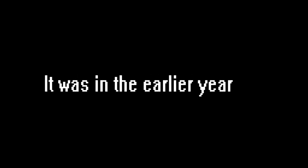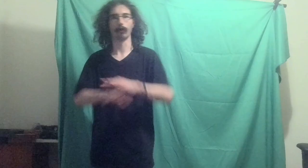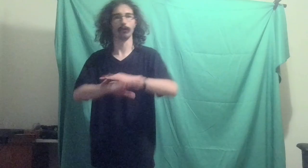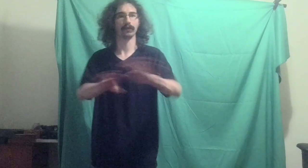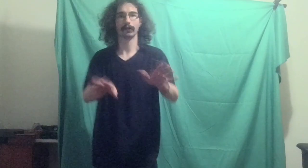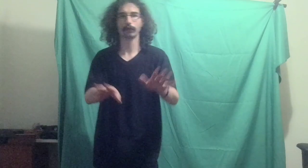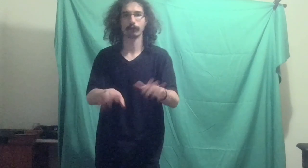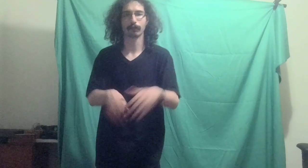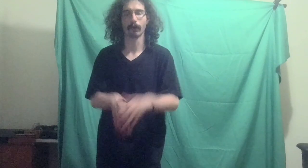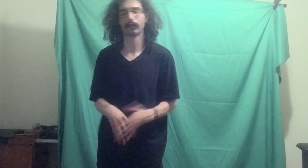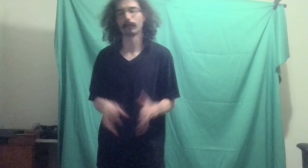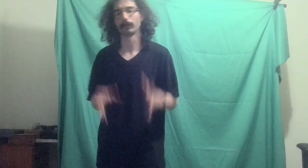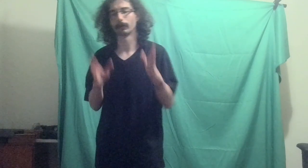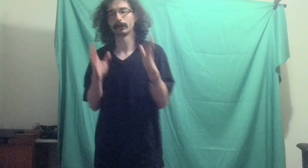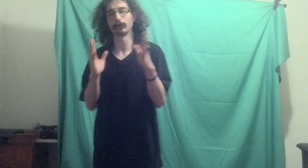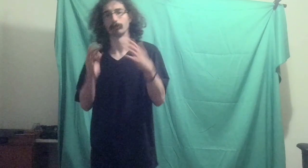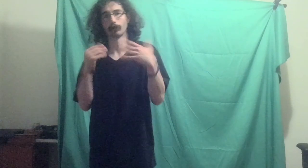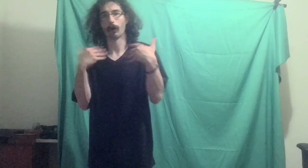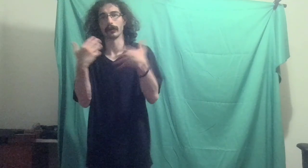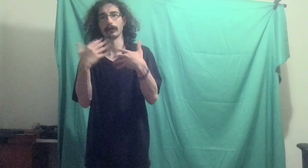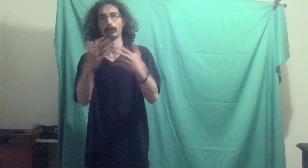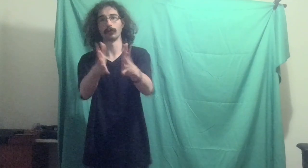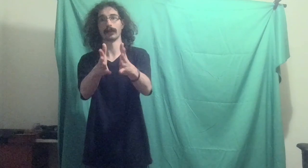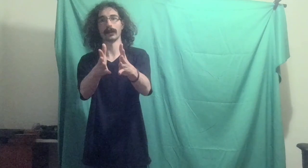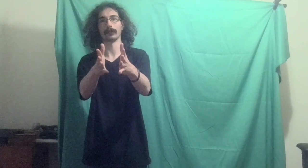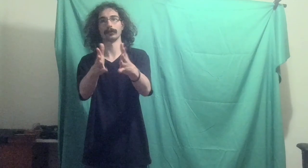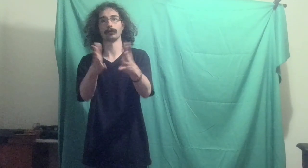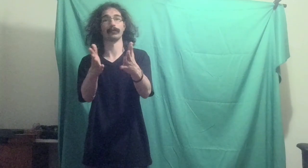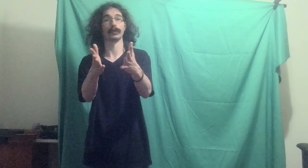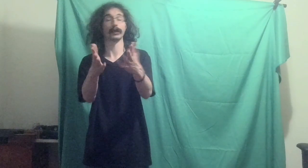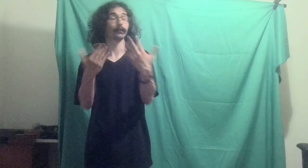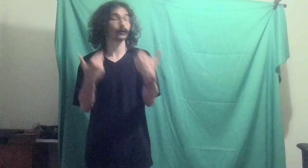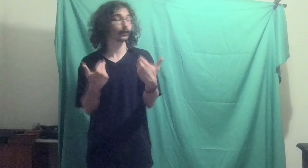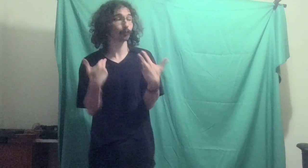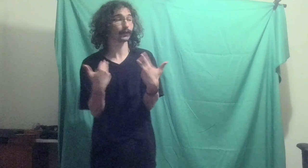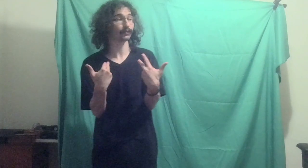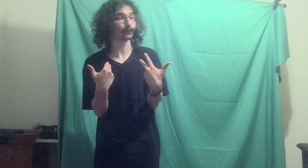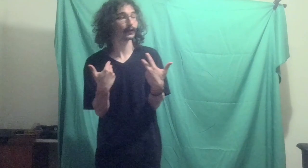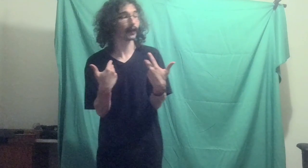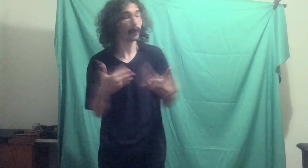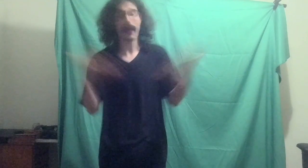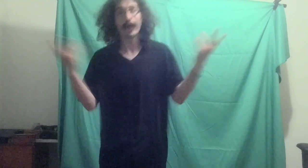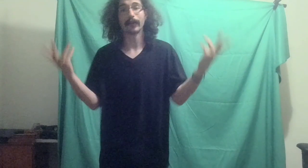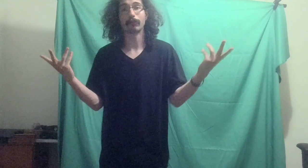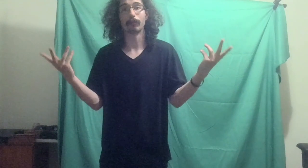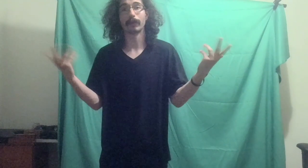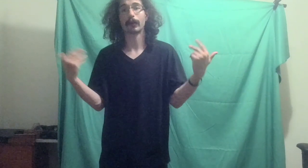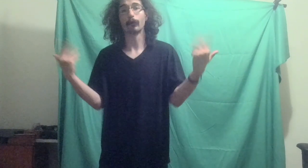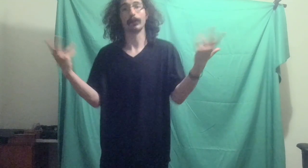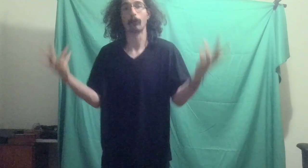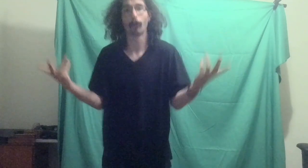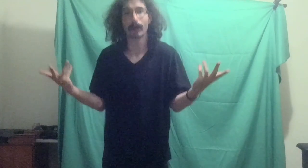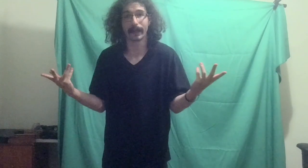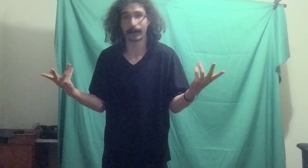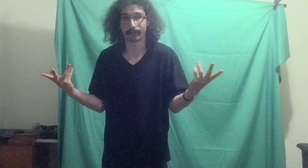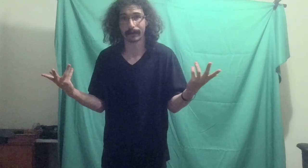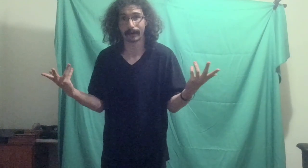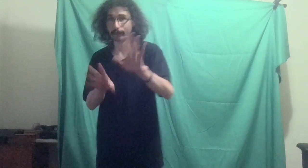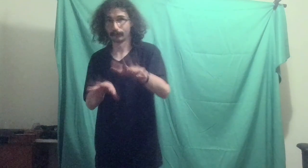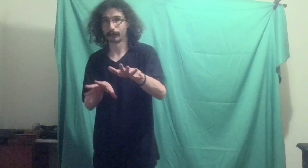My monitor's off. I'm literally just talking to the camera, so I feel like I'm talking to myself right now. It's midnight or, like, 1 a.m. right now, just